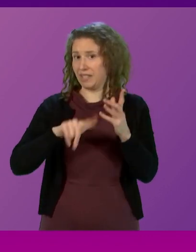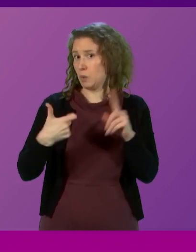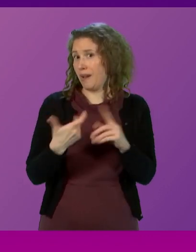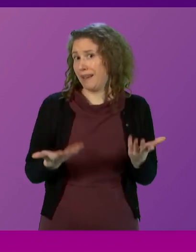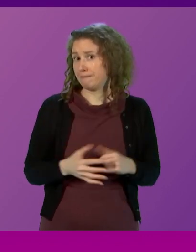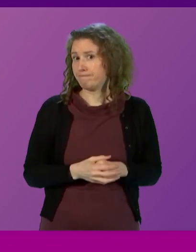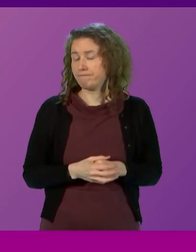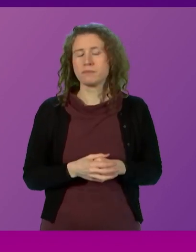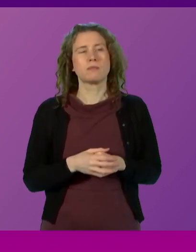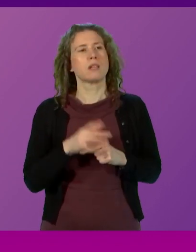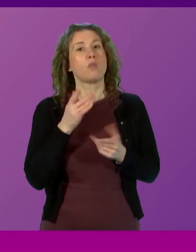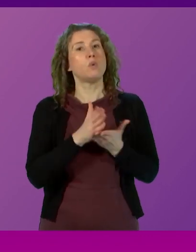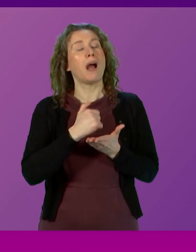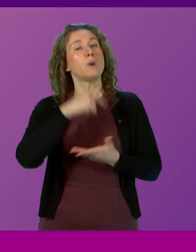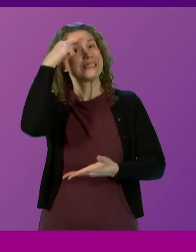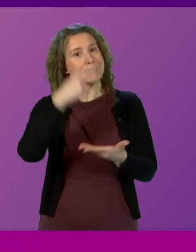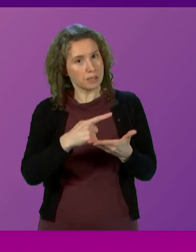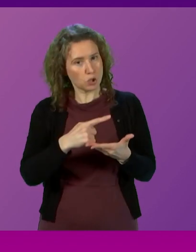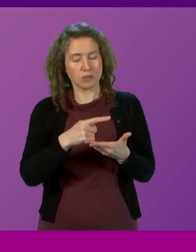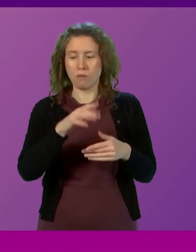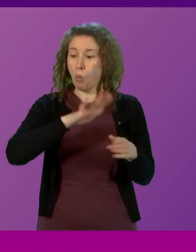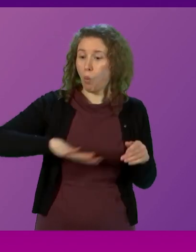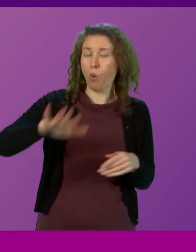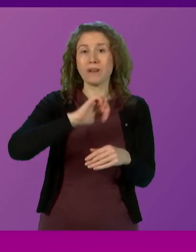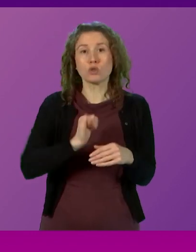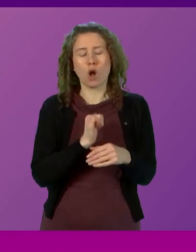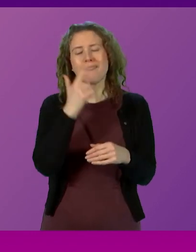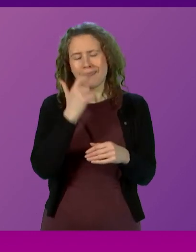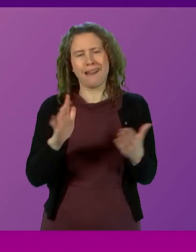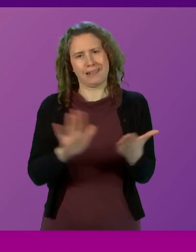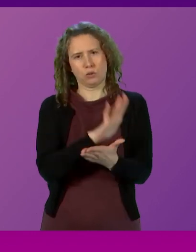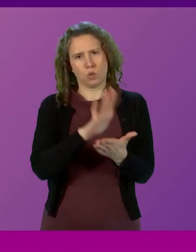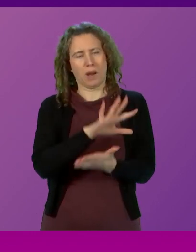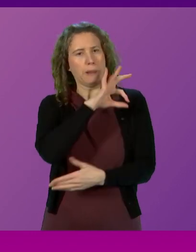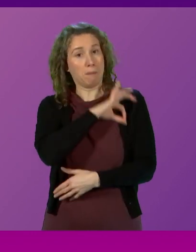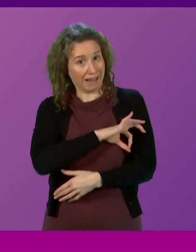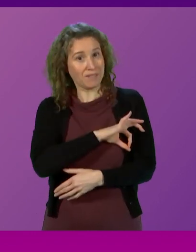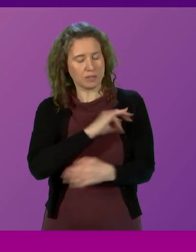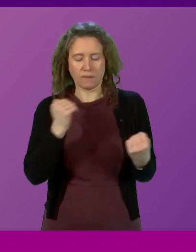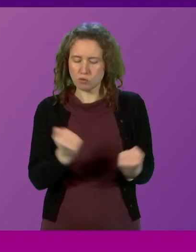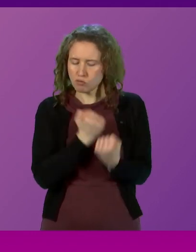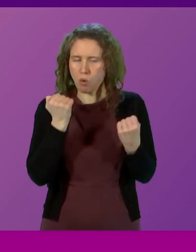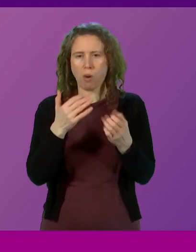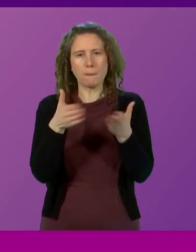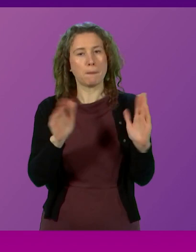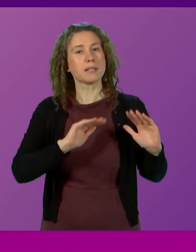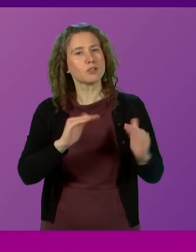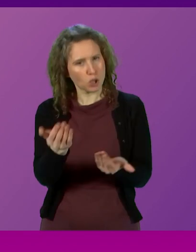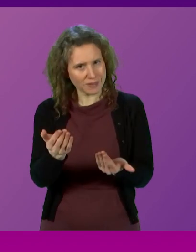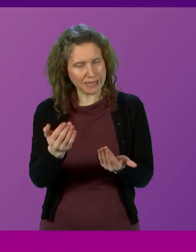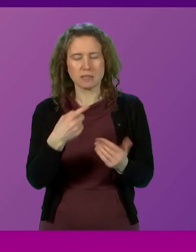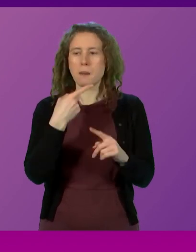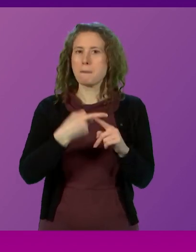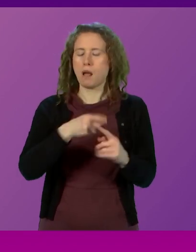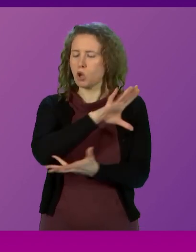Kingdom. By these decisions, everyone in Scotland will be able to enjoy the benefits of strong public services and a